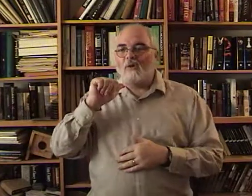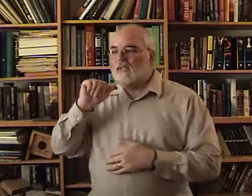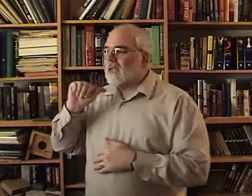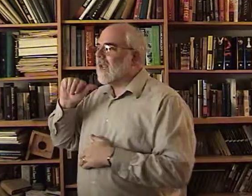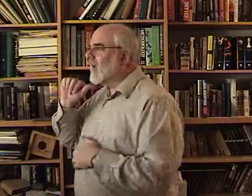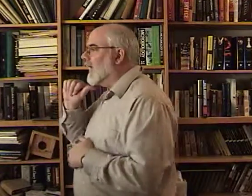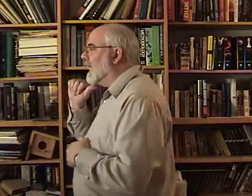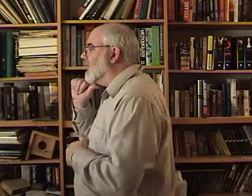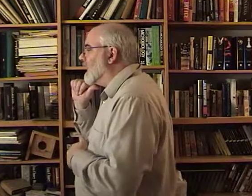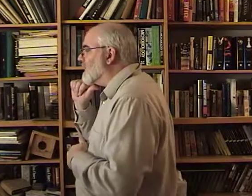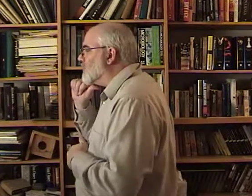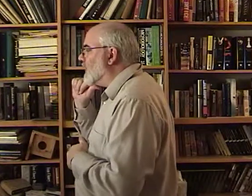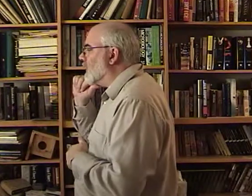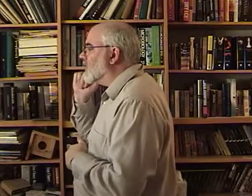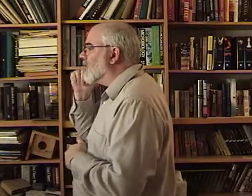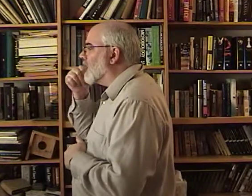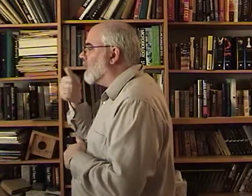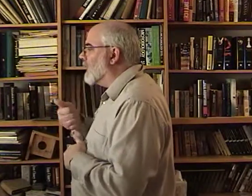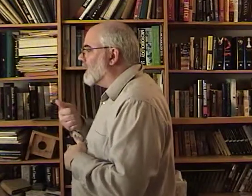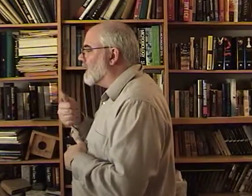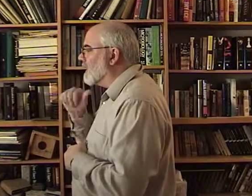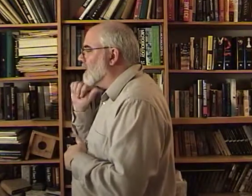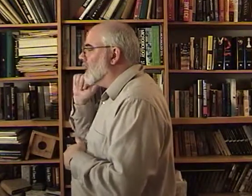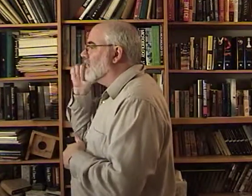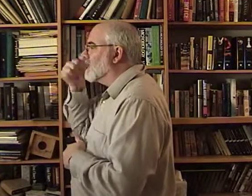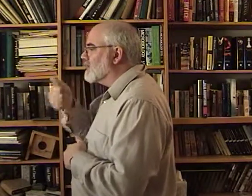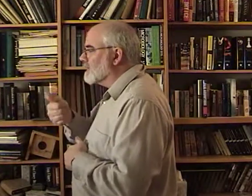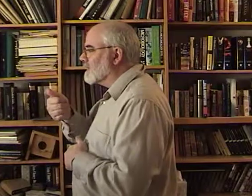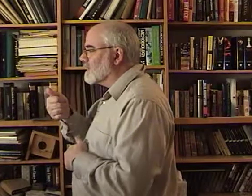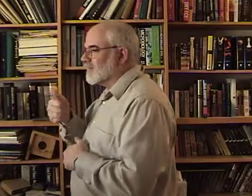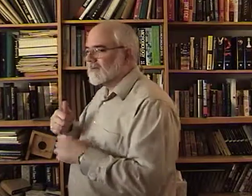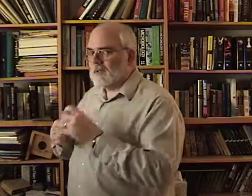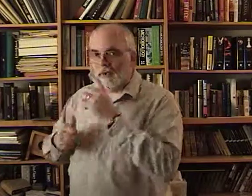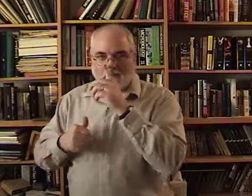is a hand at the chin. Just kind of making a little. Tomorrow. Time.